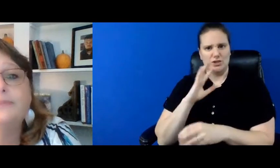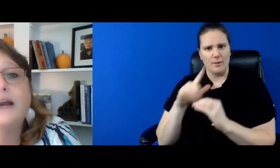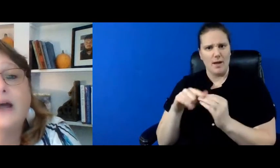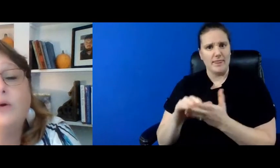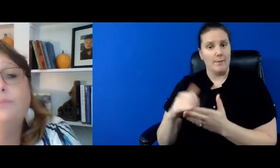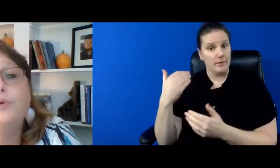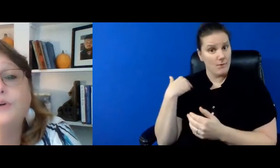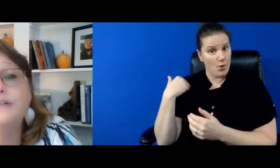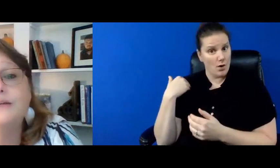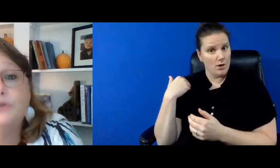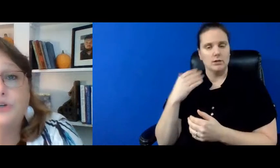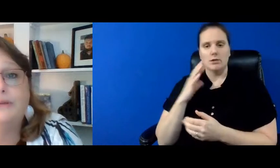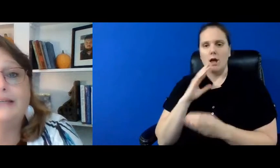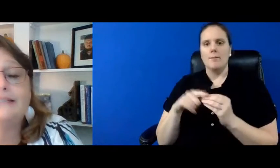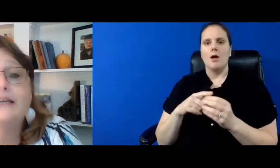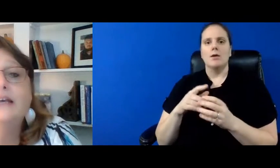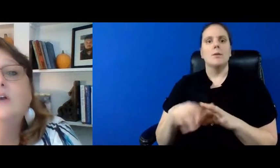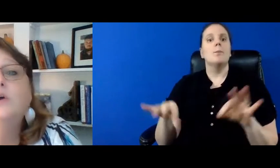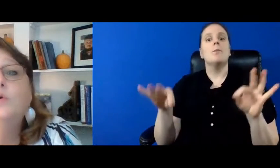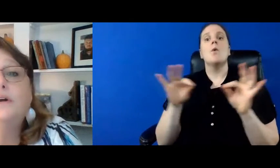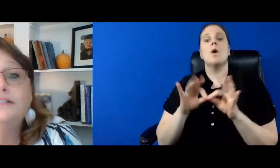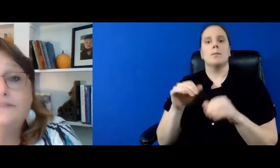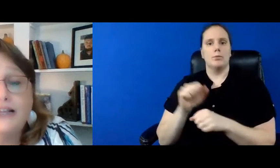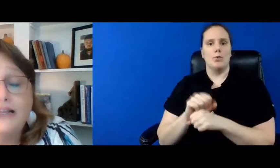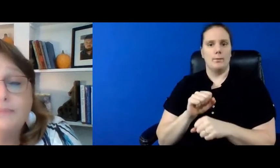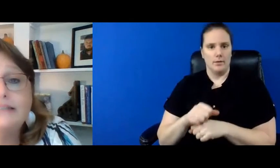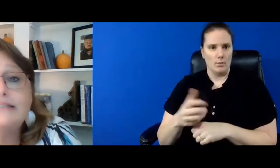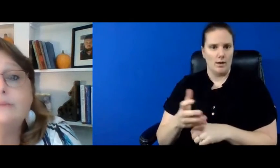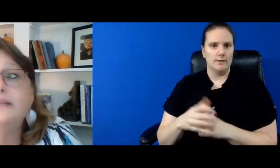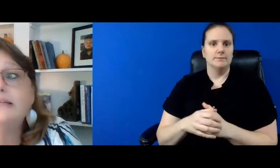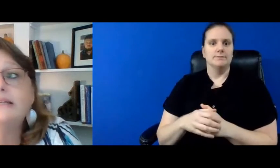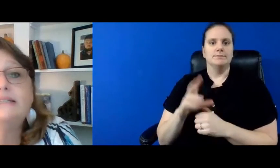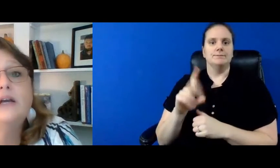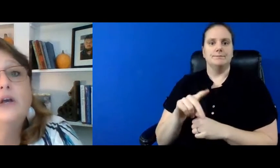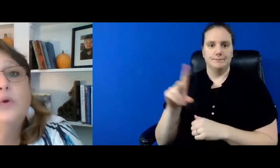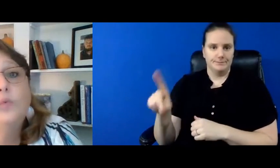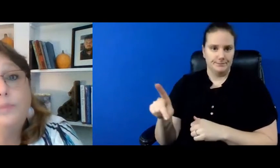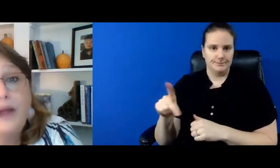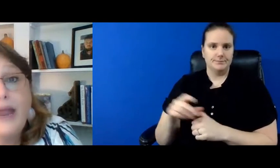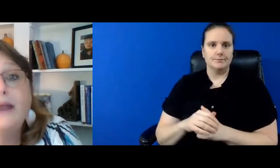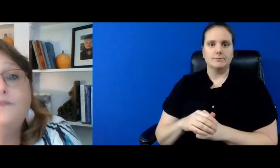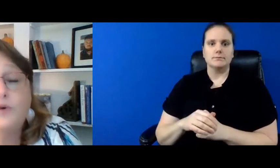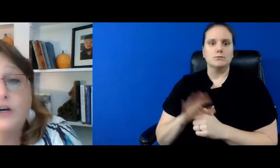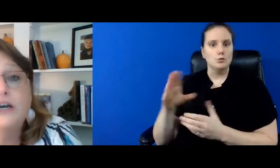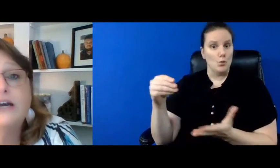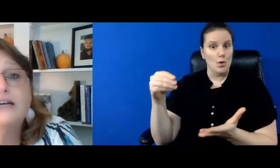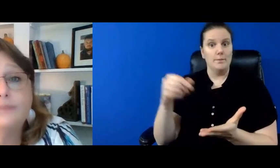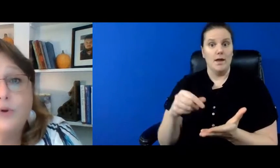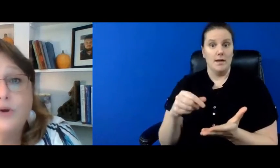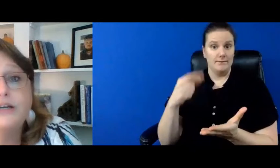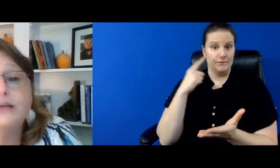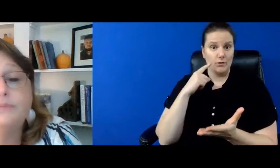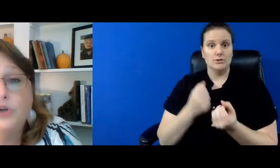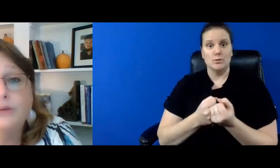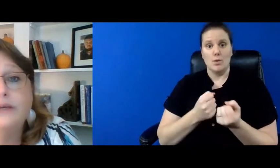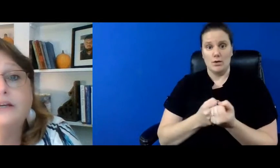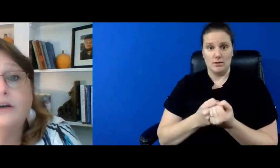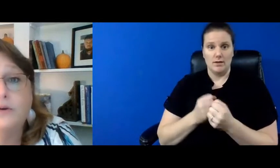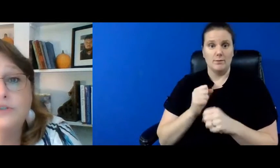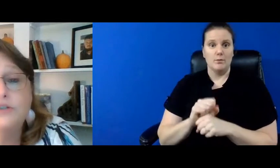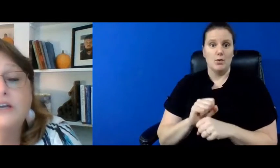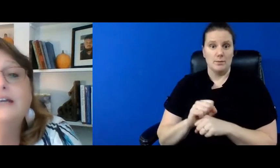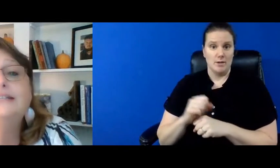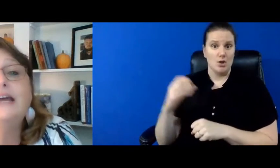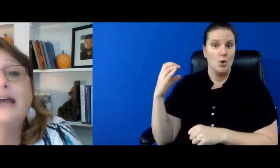we talked about how important employment is well developmental disabilities will pay for a supported employment